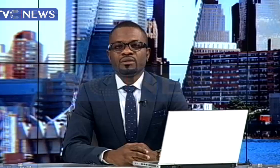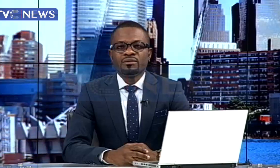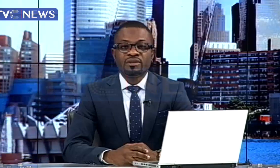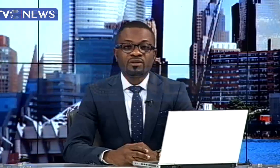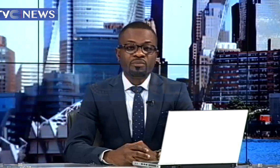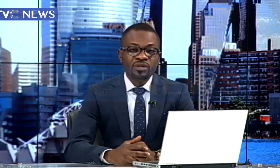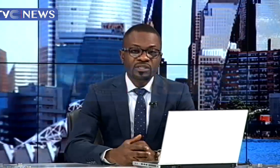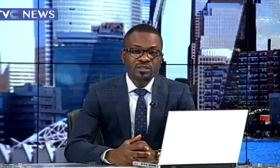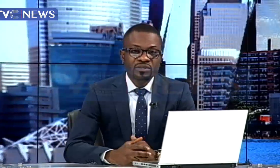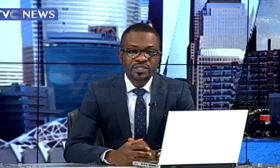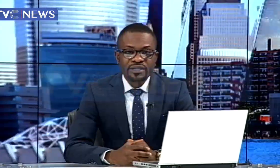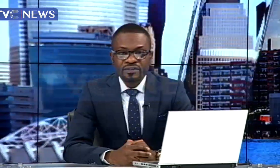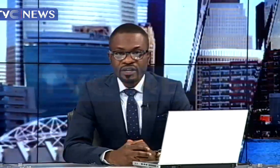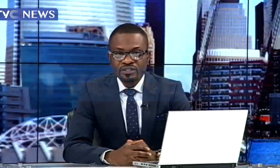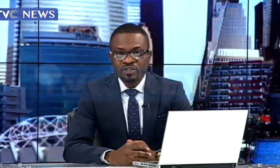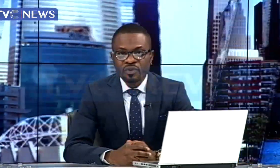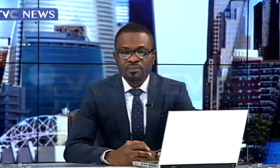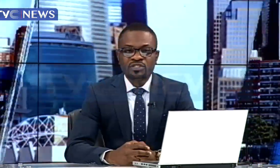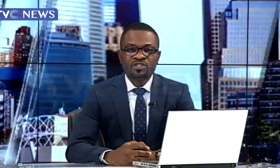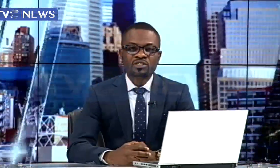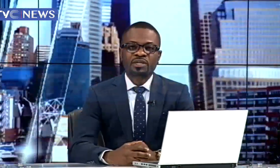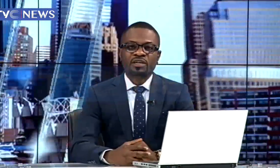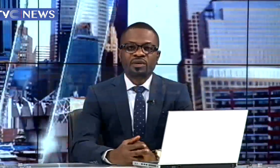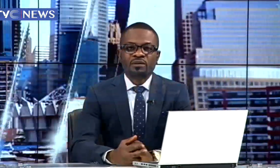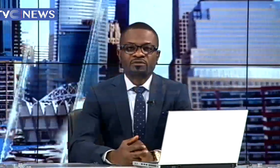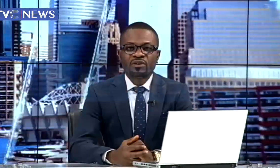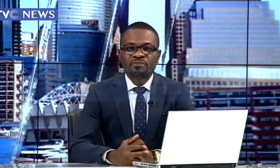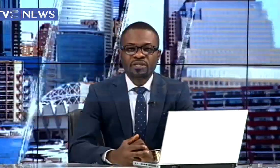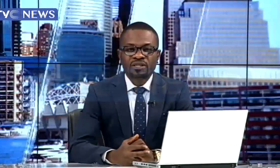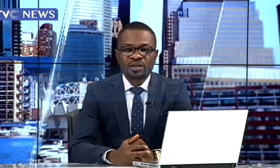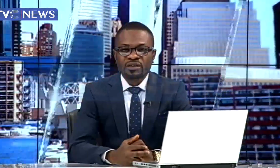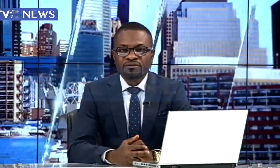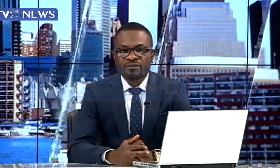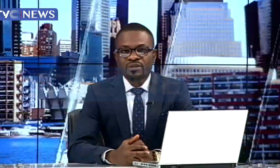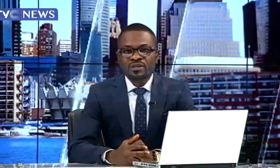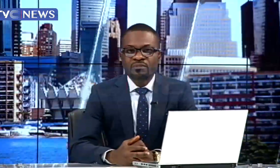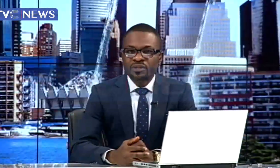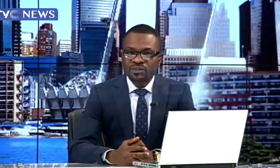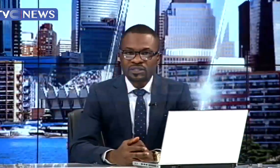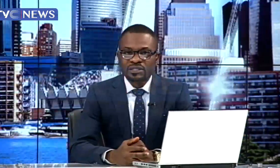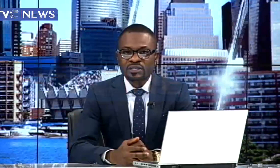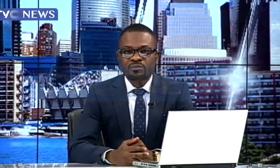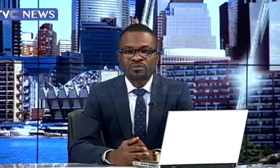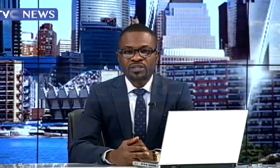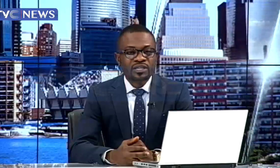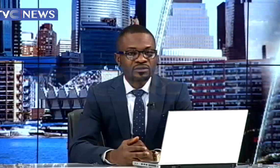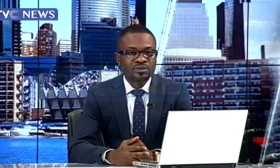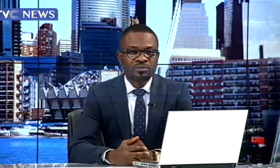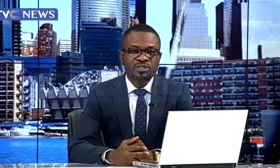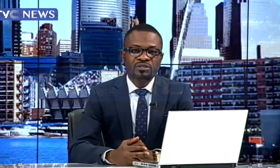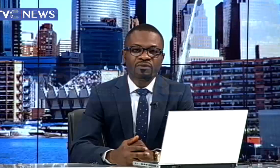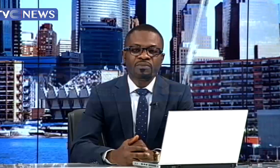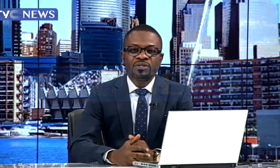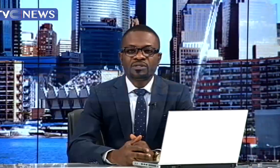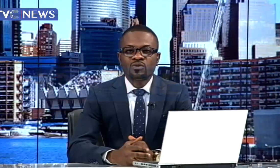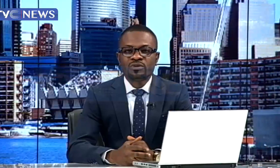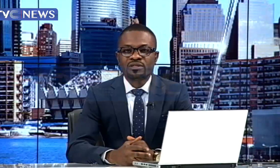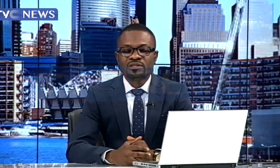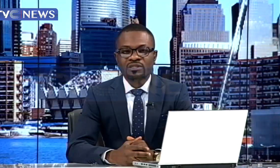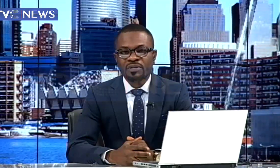The community of the deaf in Nigeria may just be gearing up for a better life. Beyond the setting up of the National Commission for Persons with Disability,